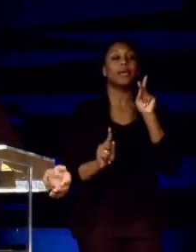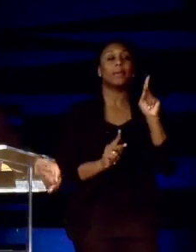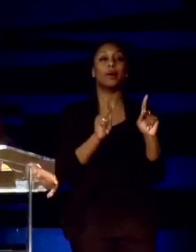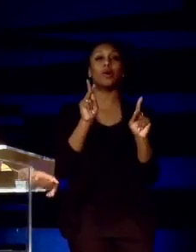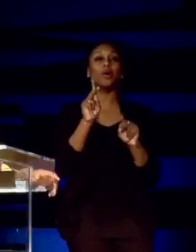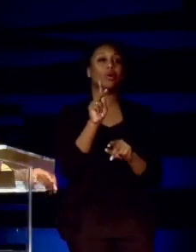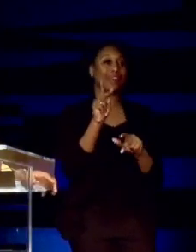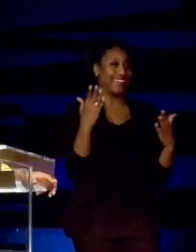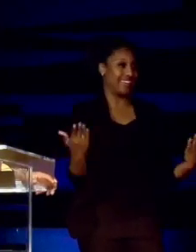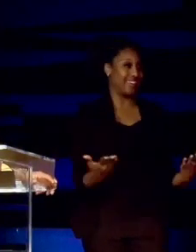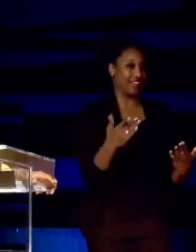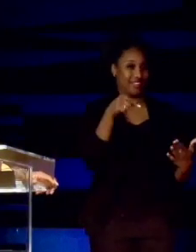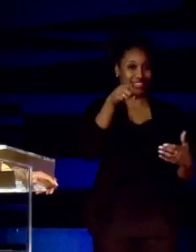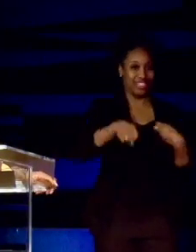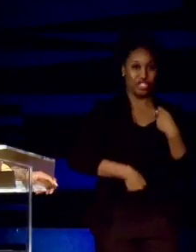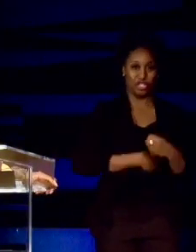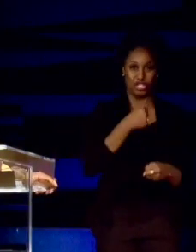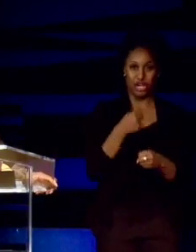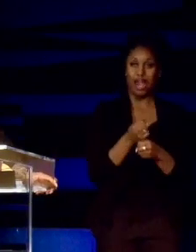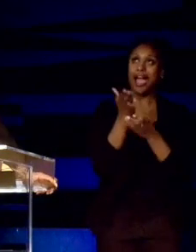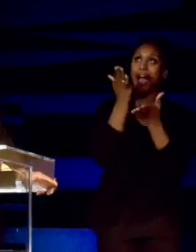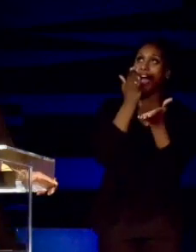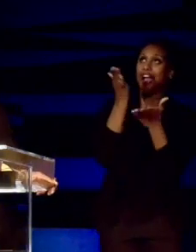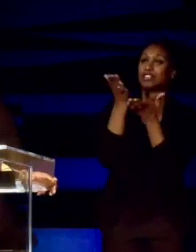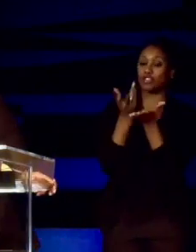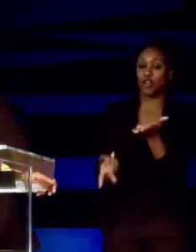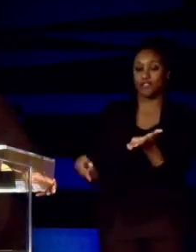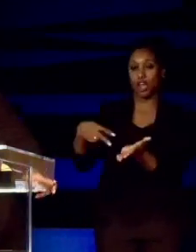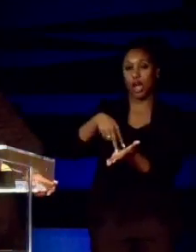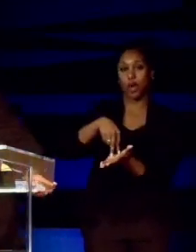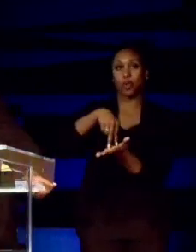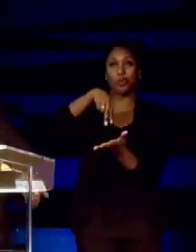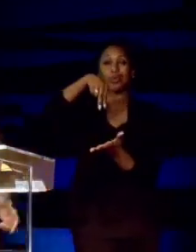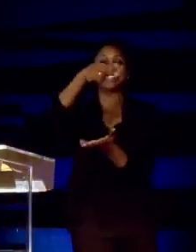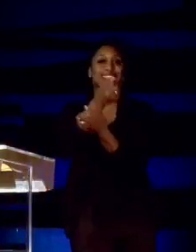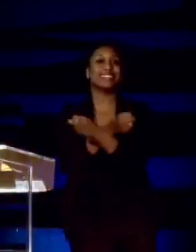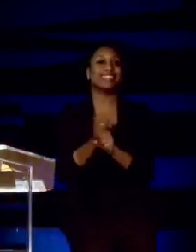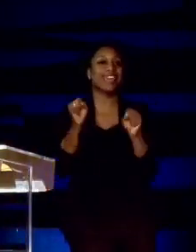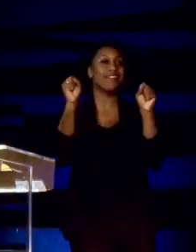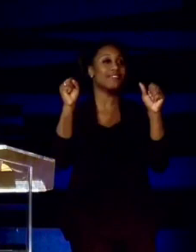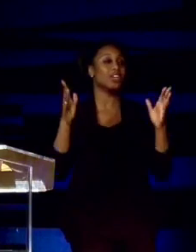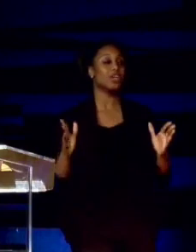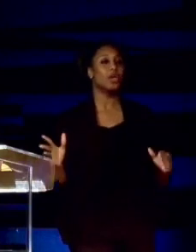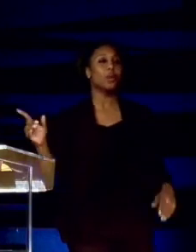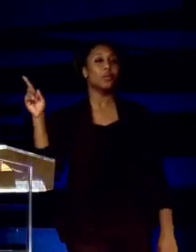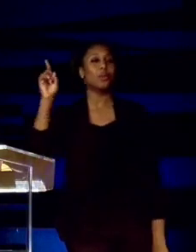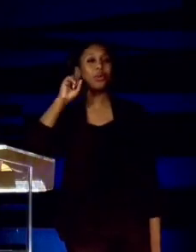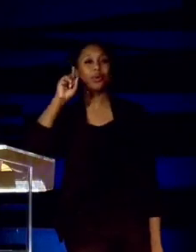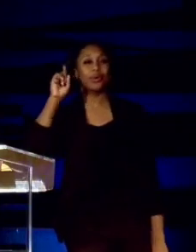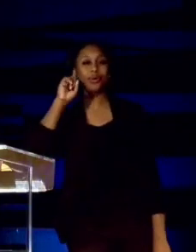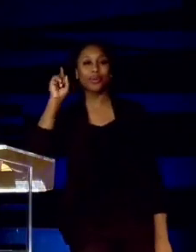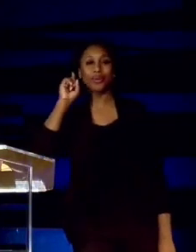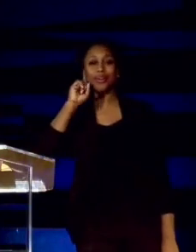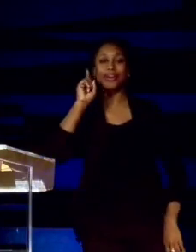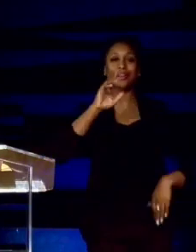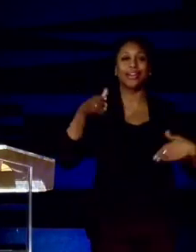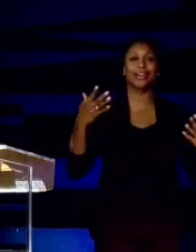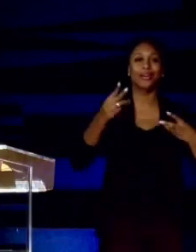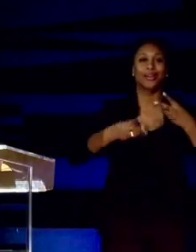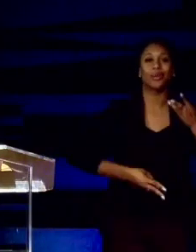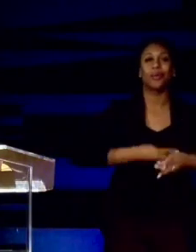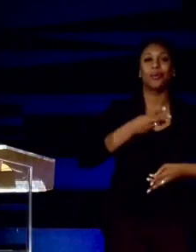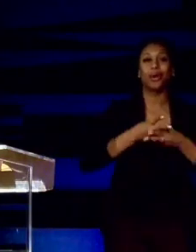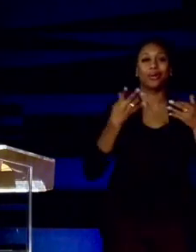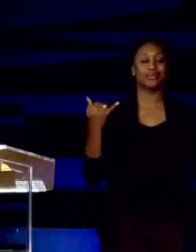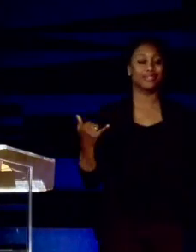that can say, I serve a risen Savior. You heard First Lady say it on prayer line. He's in the world today. I'm bunny